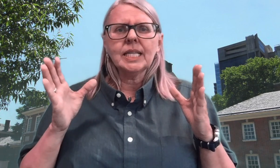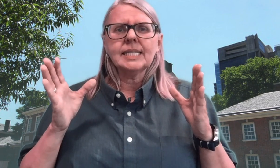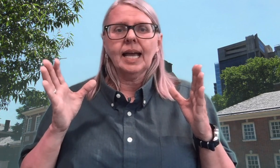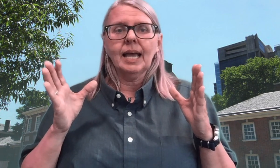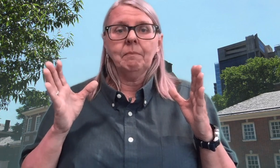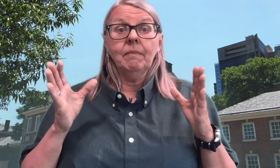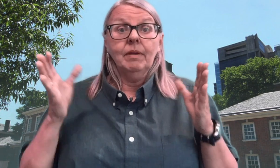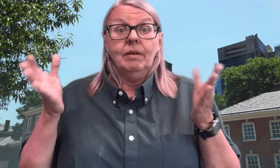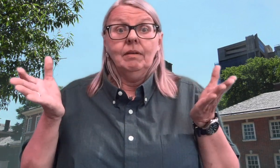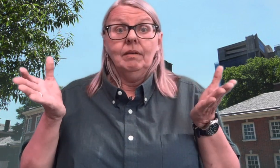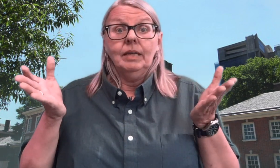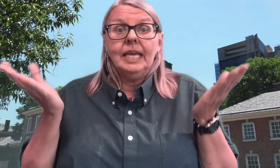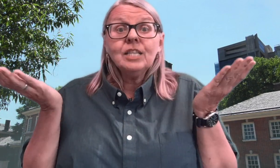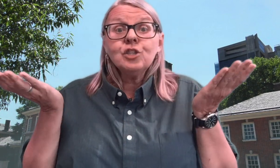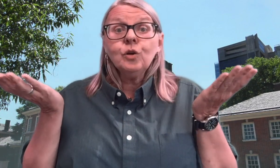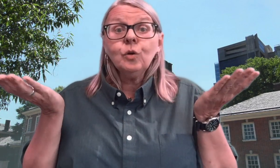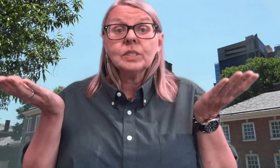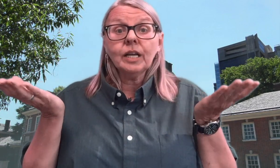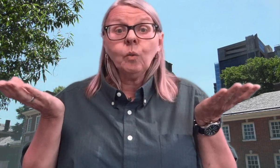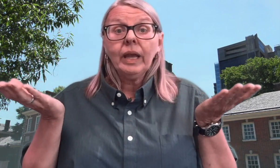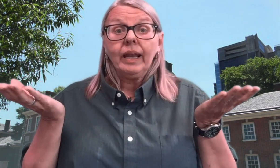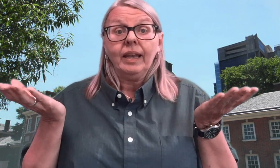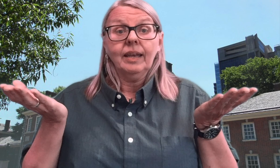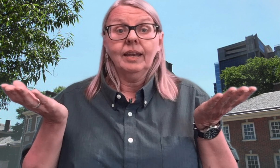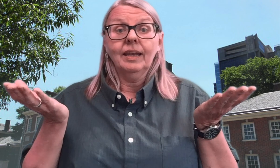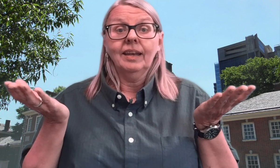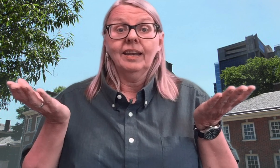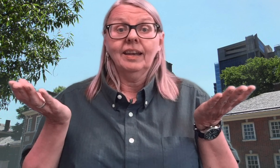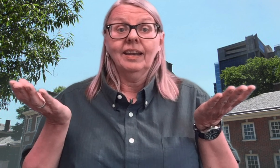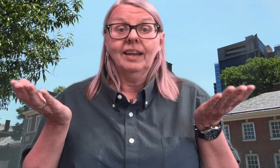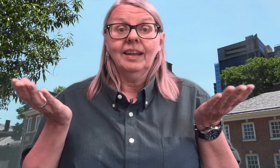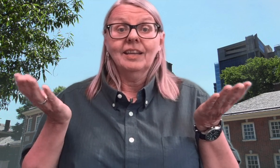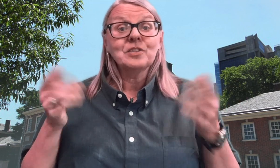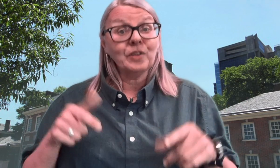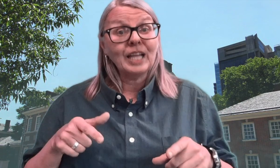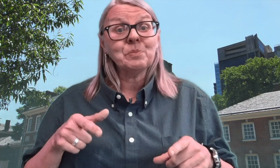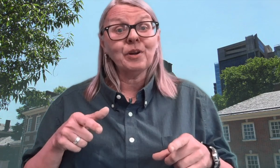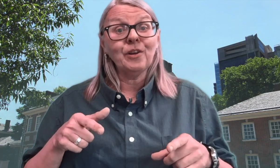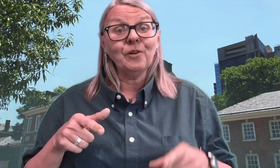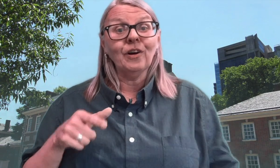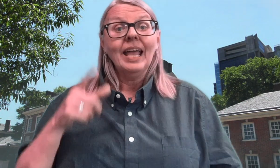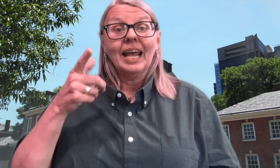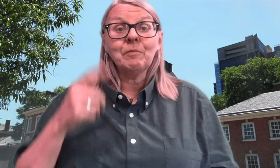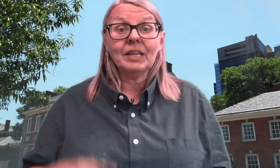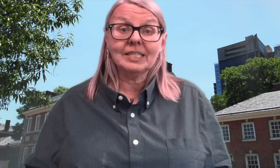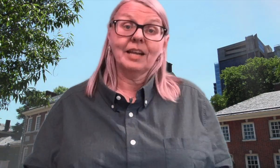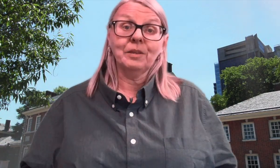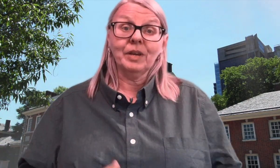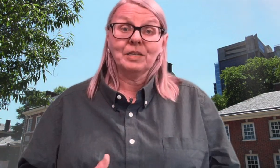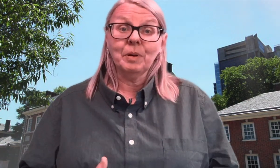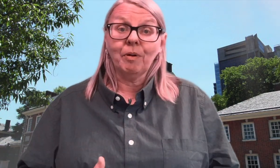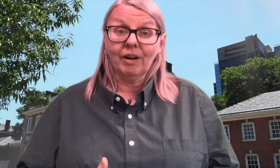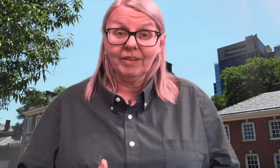the time, kids knew who was going to win. So that's pretty cool. And I'm really excited that we get to be a part of it.